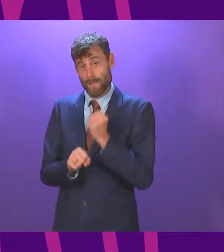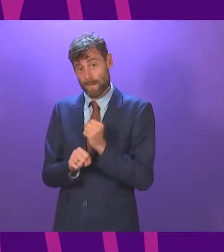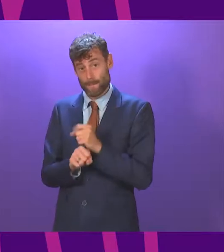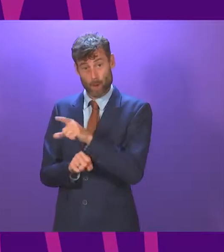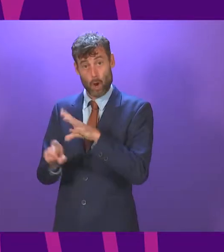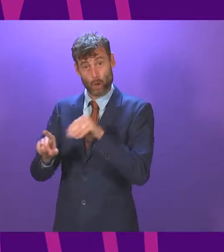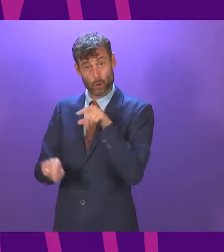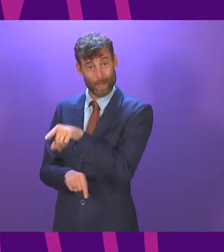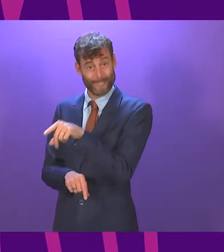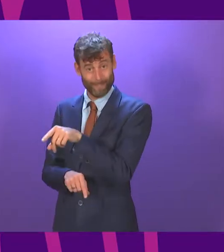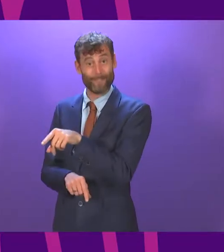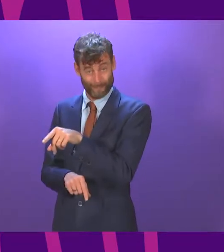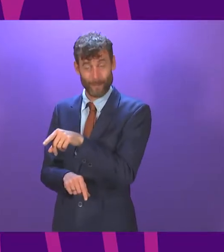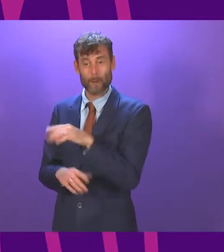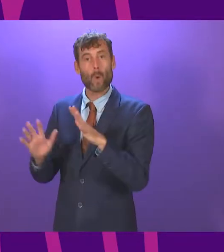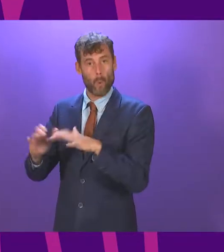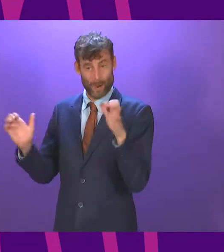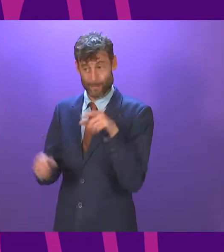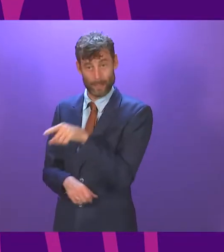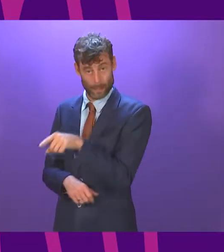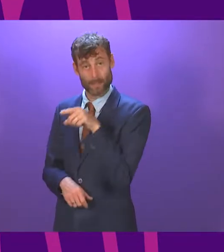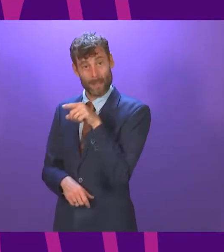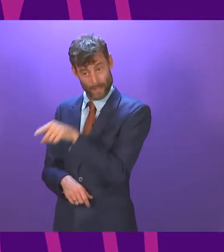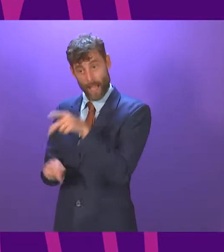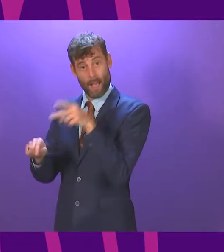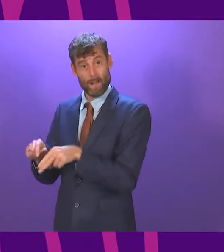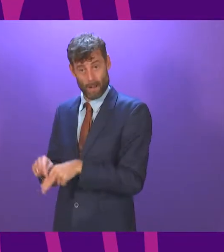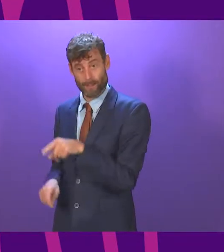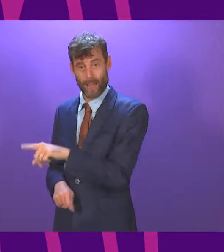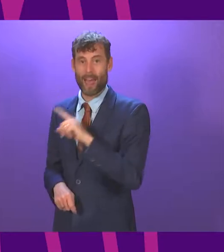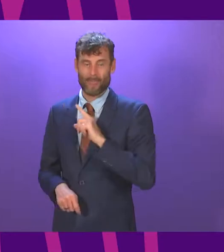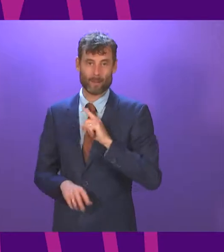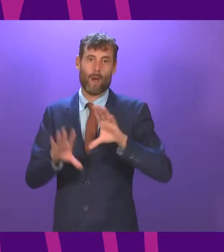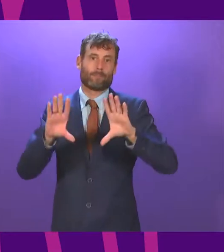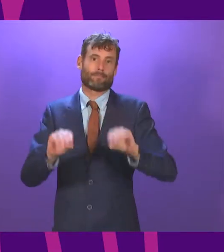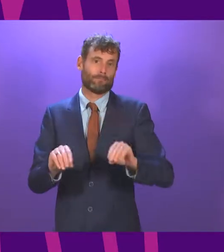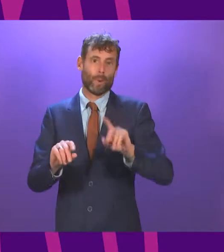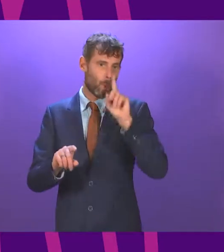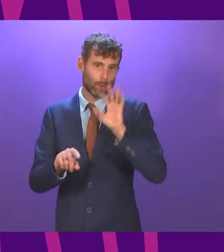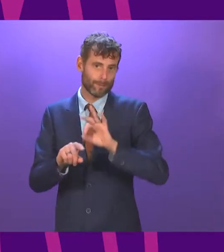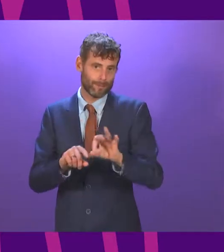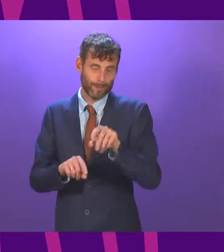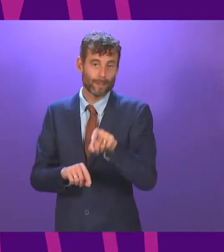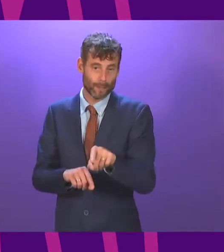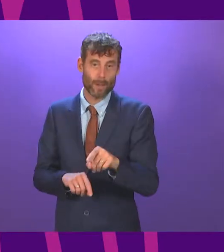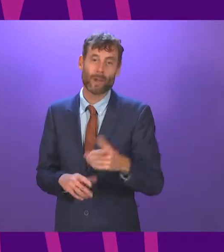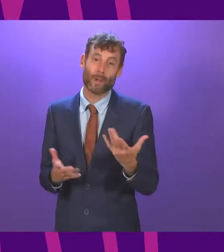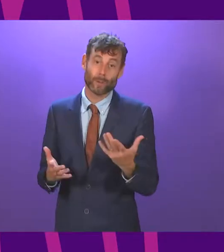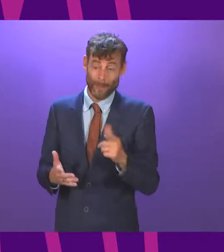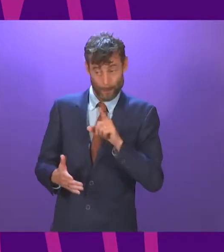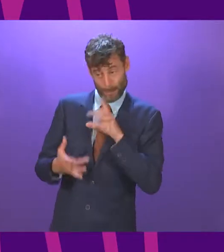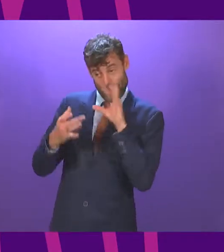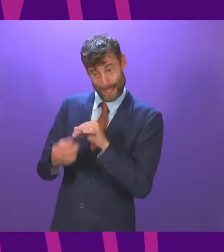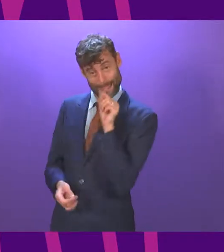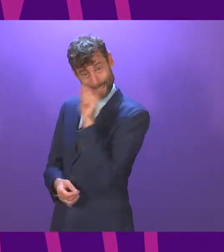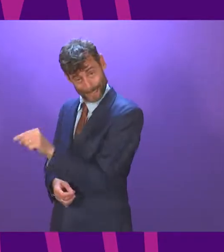Parliament, he will understand, he will understand, if you actually want to look at the facts, there has been a real terms cut to Scotland's budget. Now, looking beyond